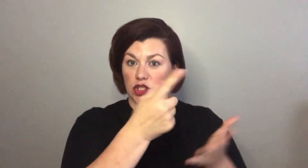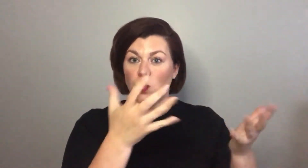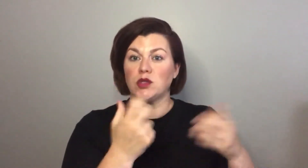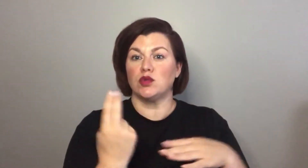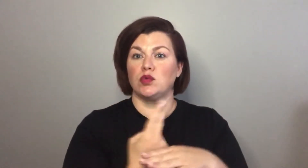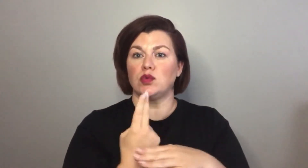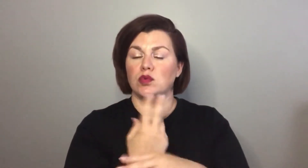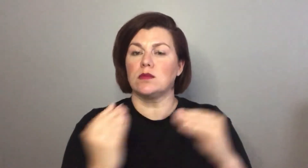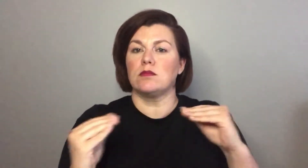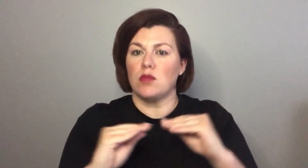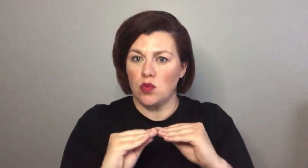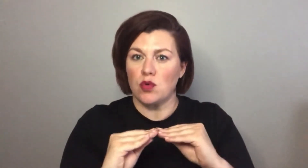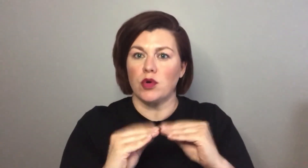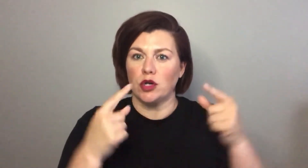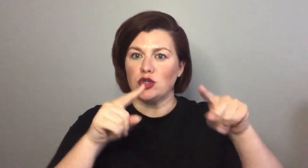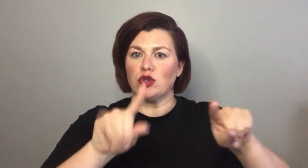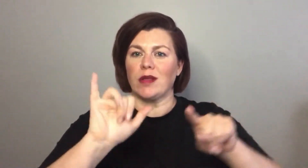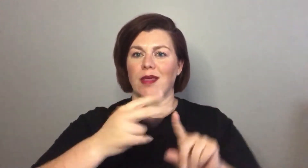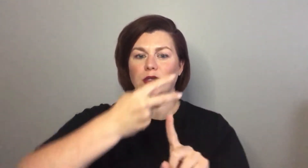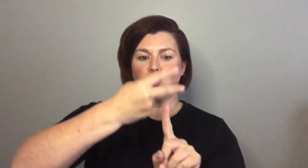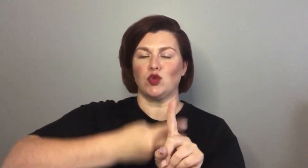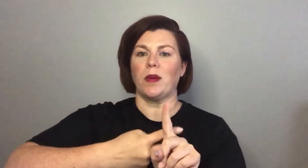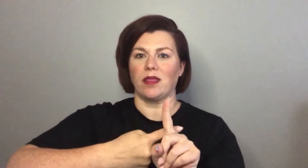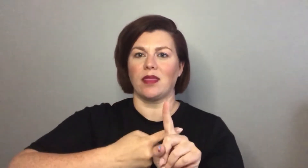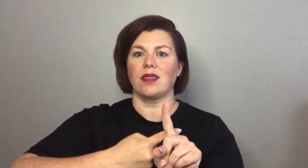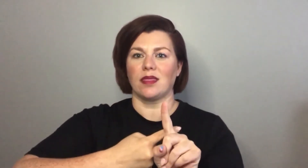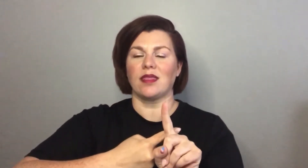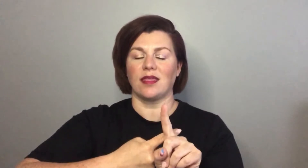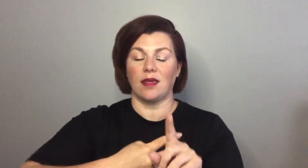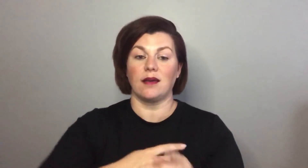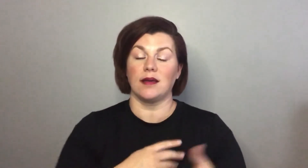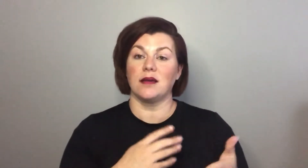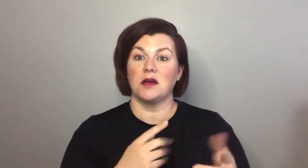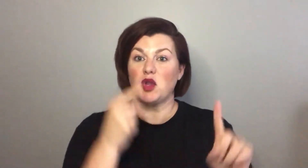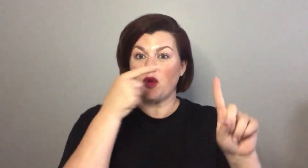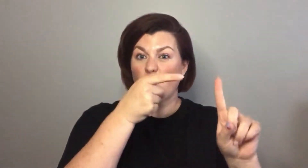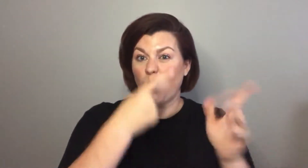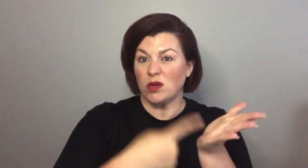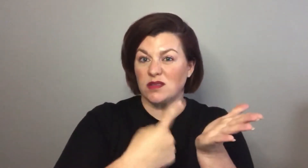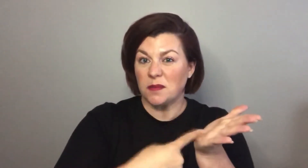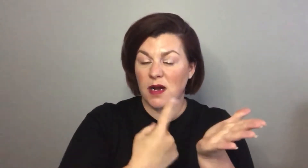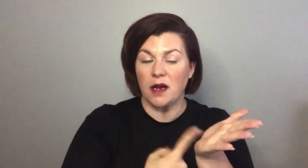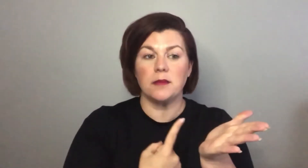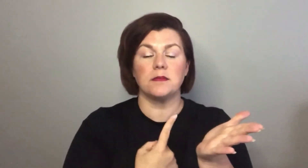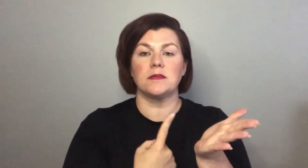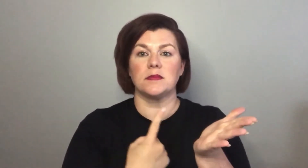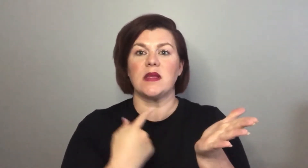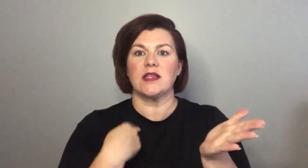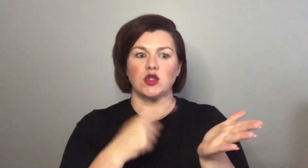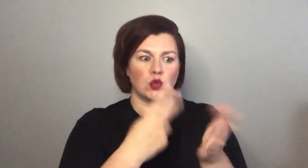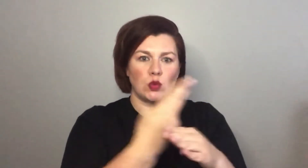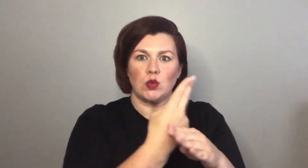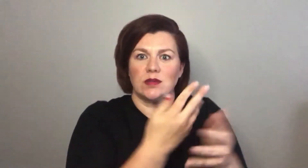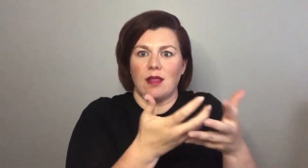that she wants to get more use out of during that two-month period so the goal is